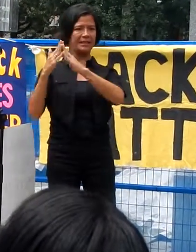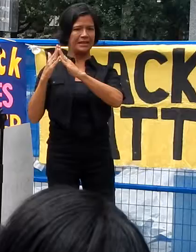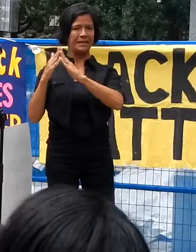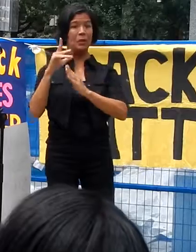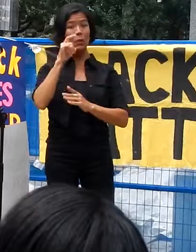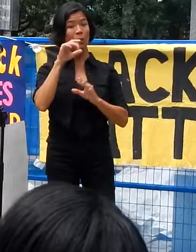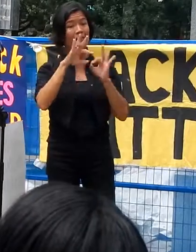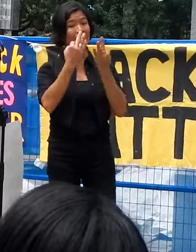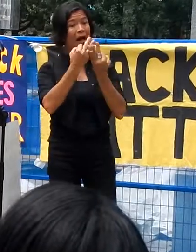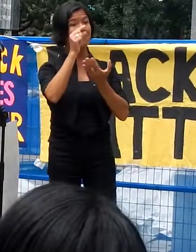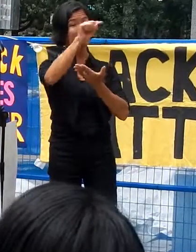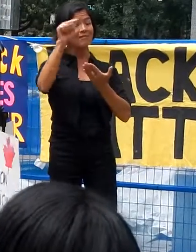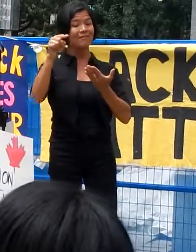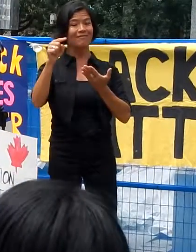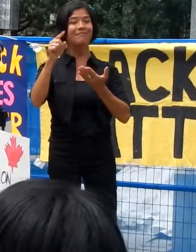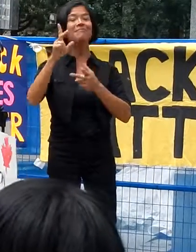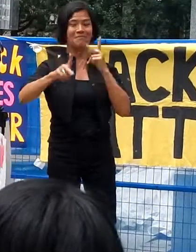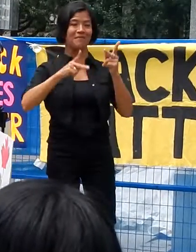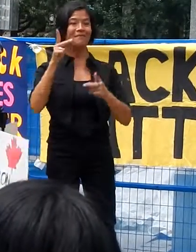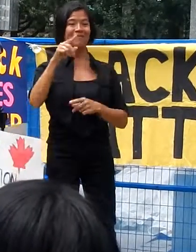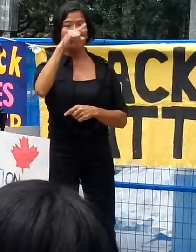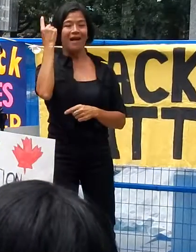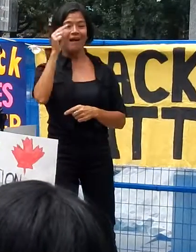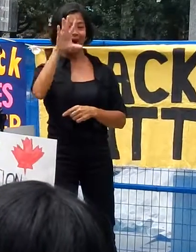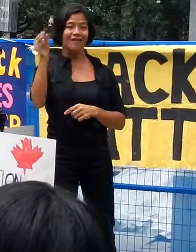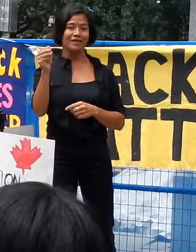from people of African descent.